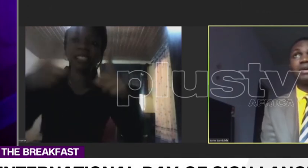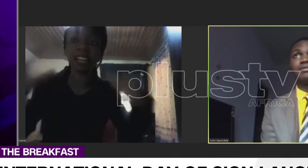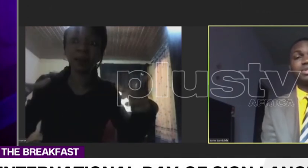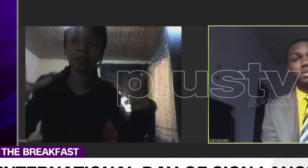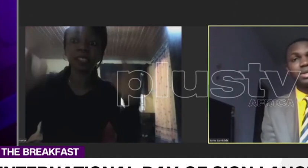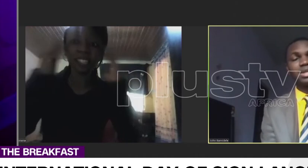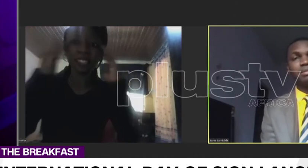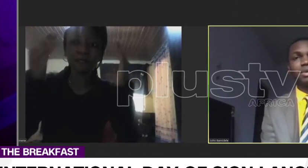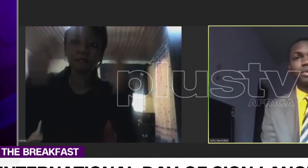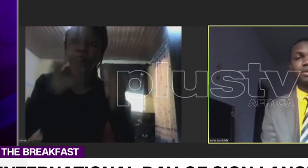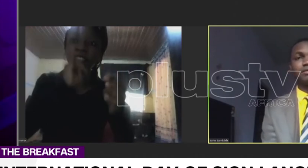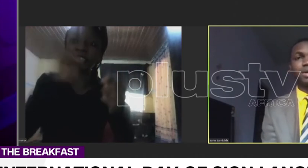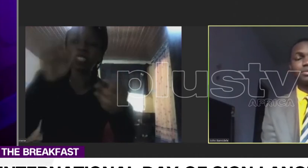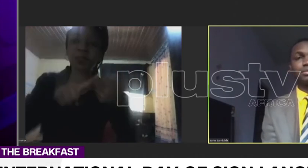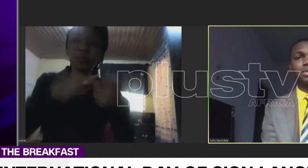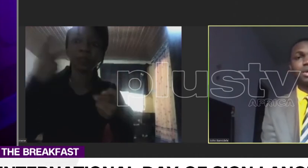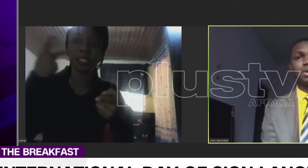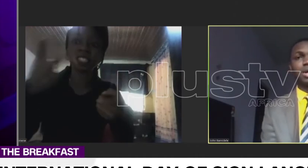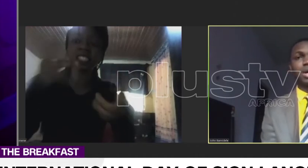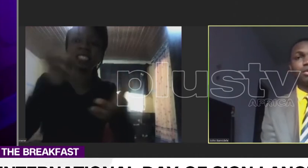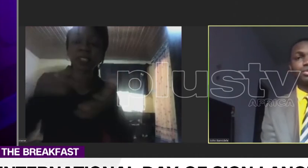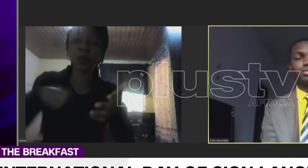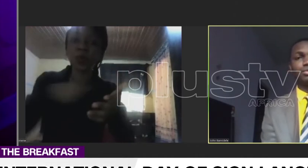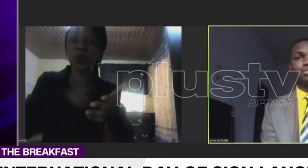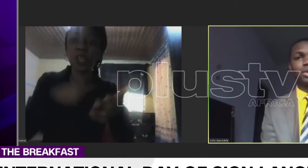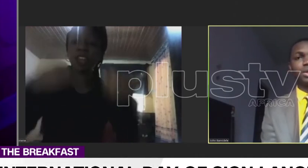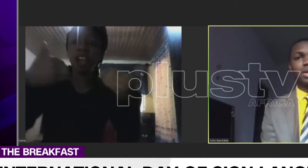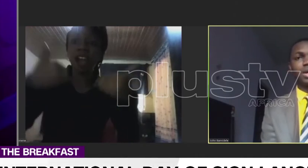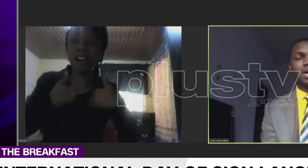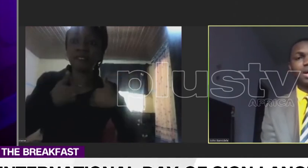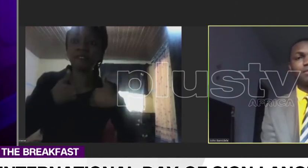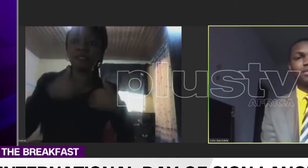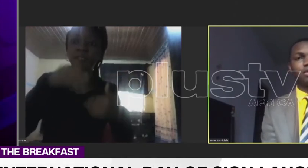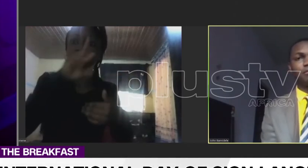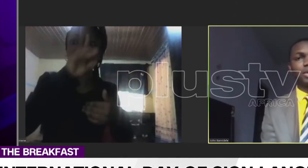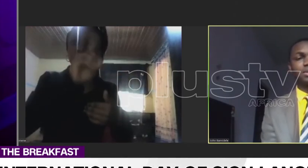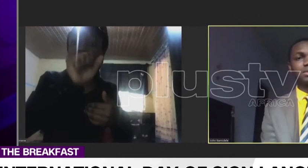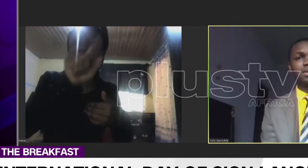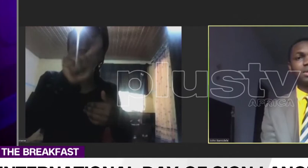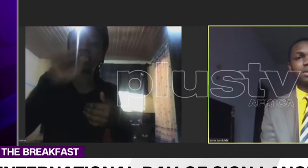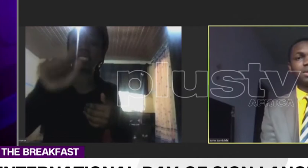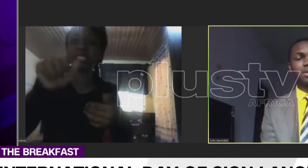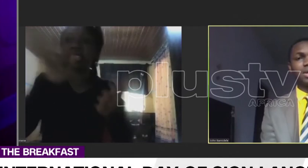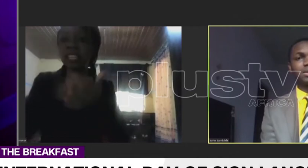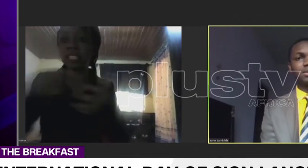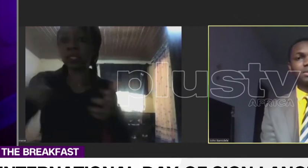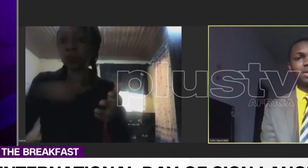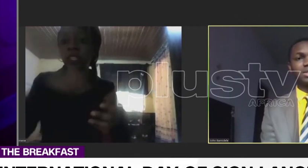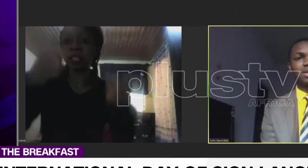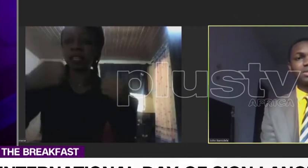a central data bank we can refer to, and also we can have the government declare Nigerian sign